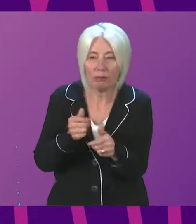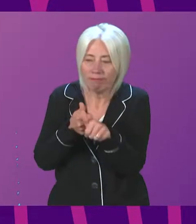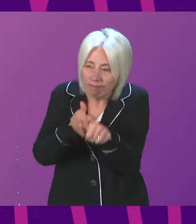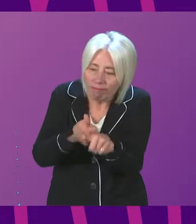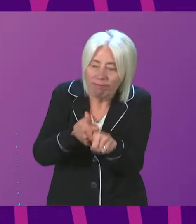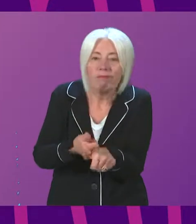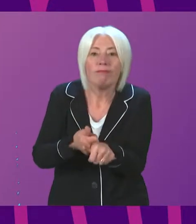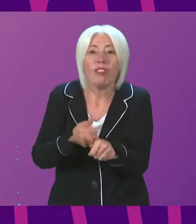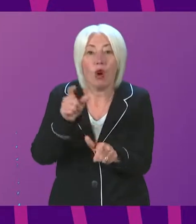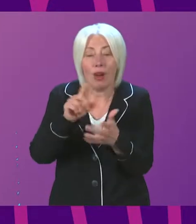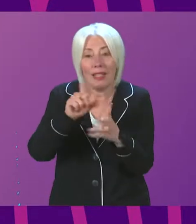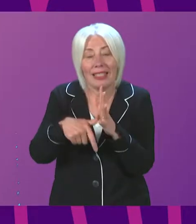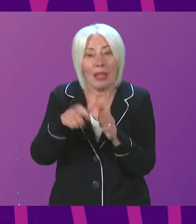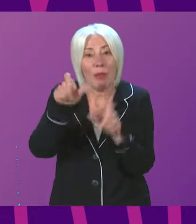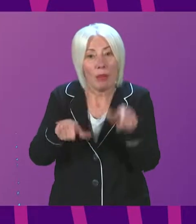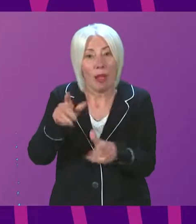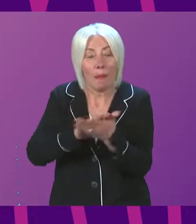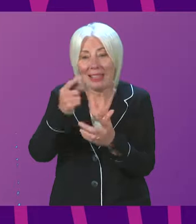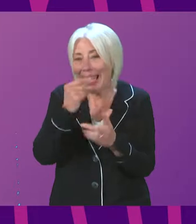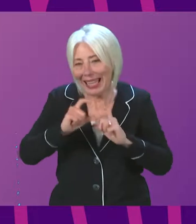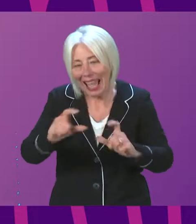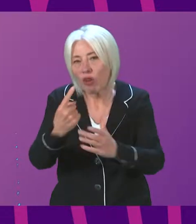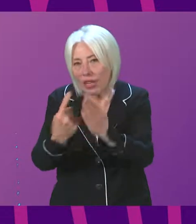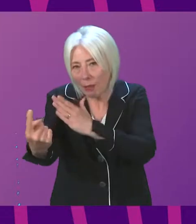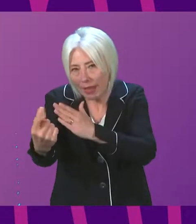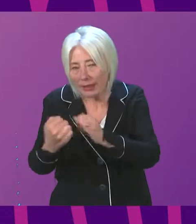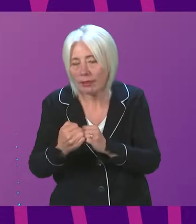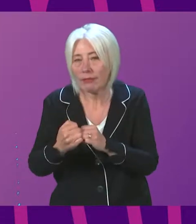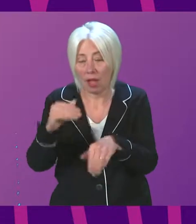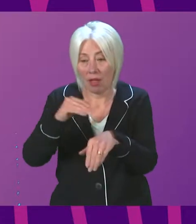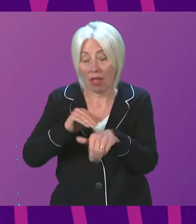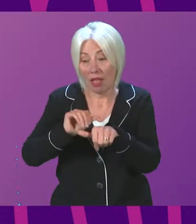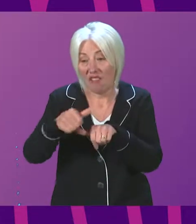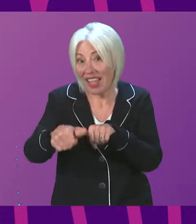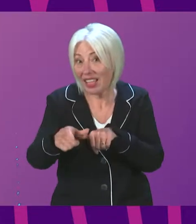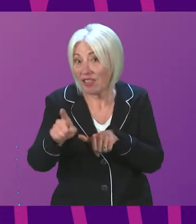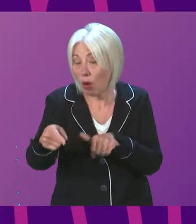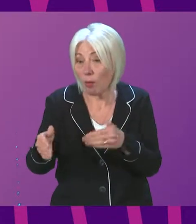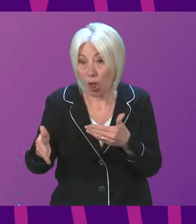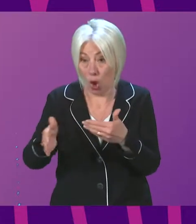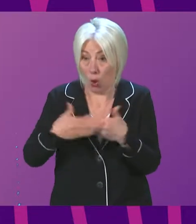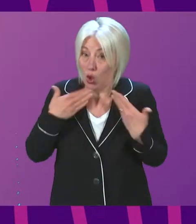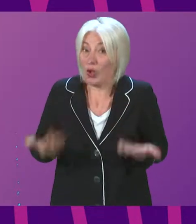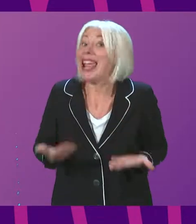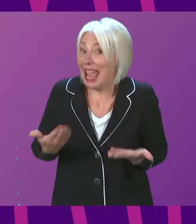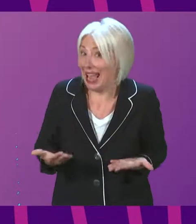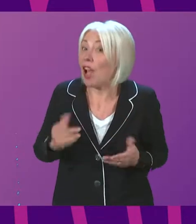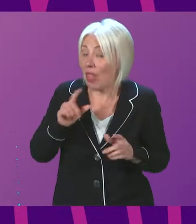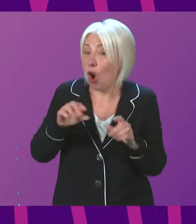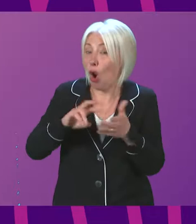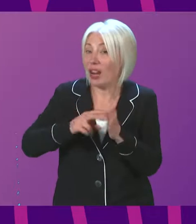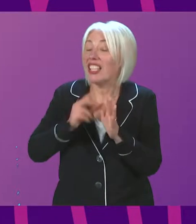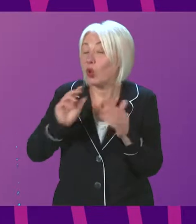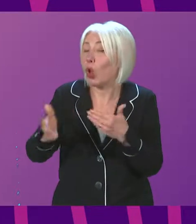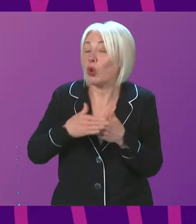to enable them to retain their independence. The immediate consequence of this closure which is happening today is that more than